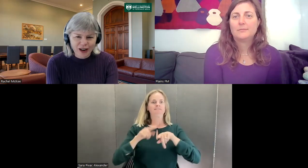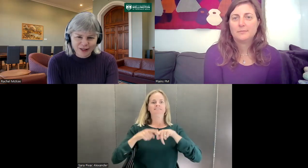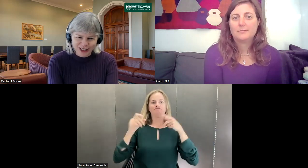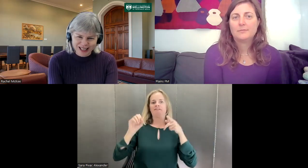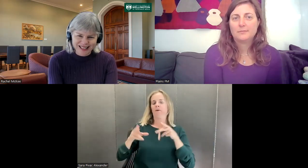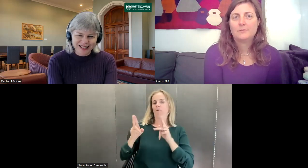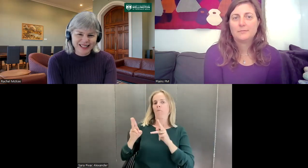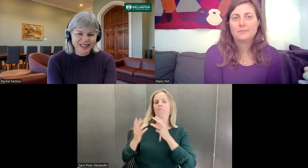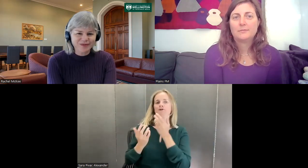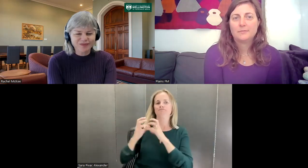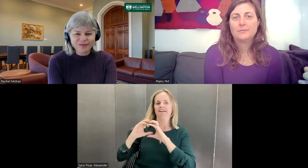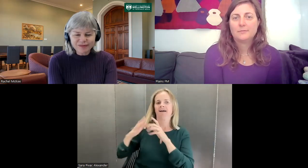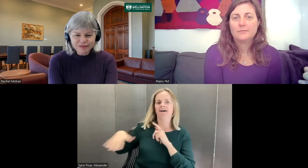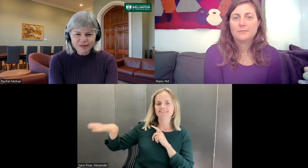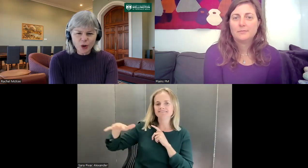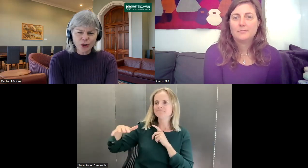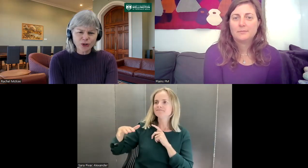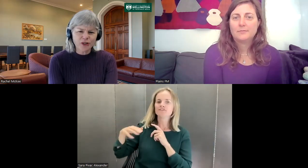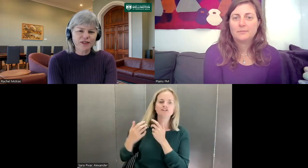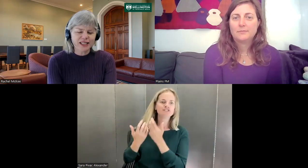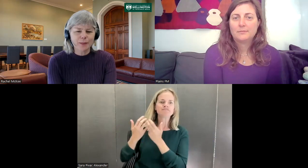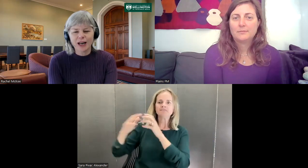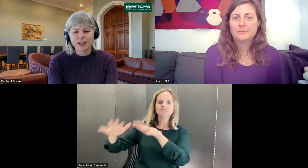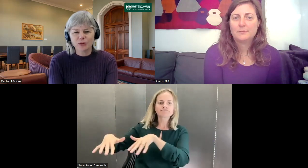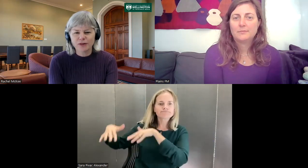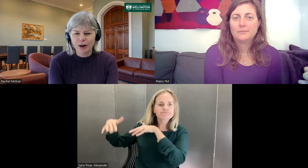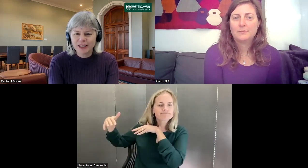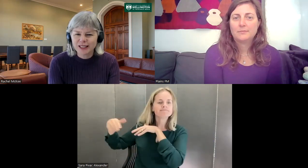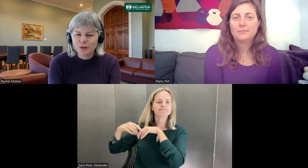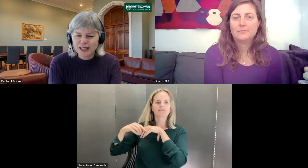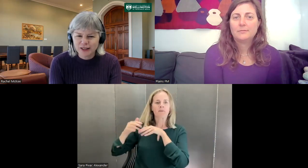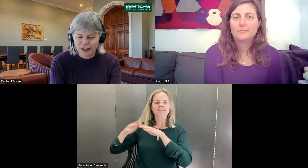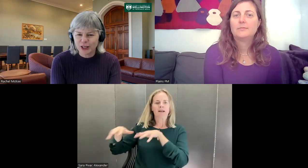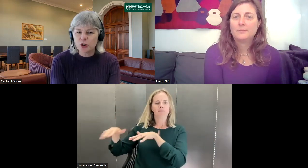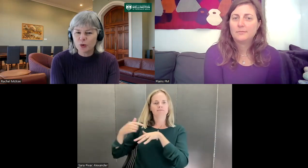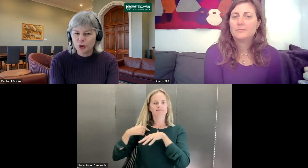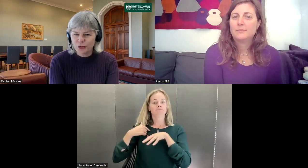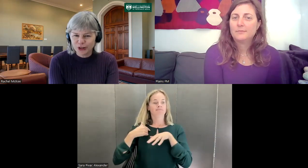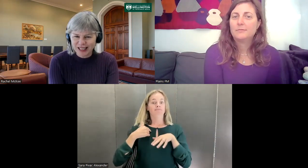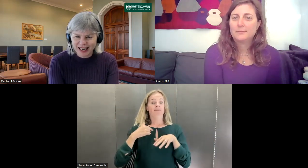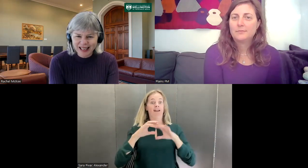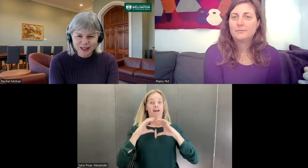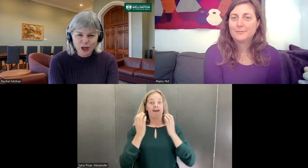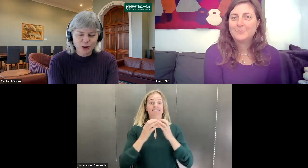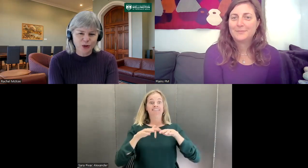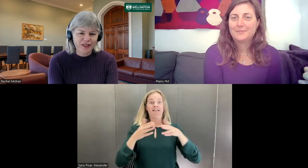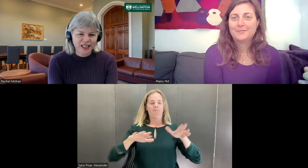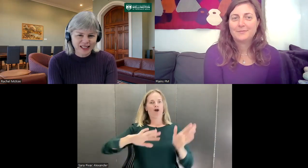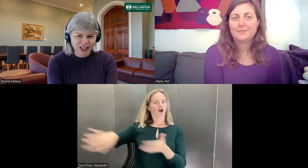language classes. We also have to set up the classroom environment a little bit different than a normal university class, which would have desks and